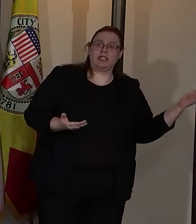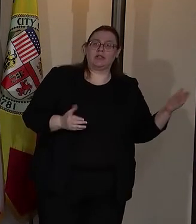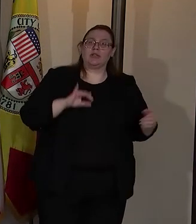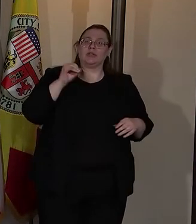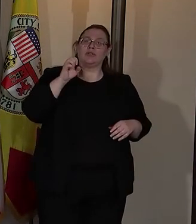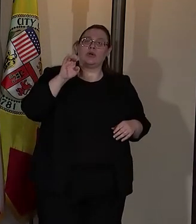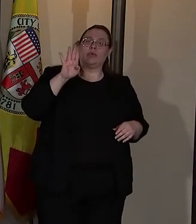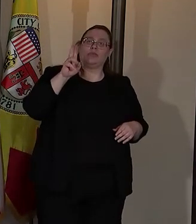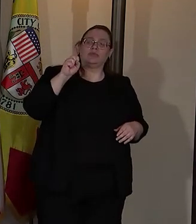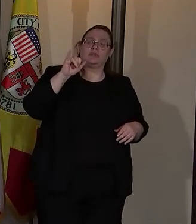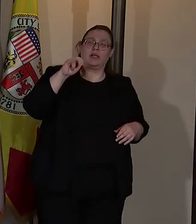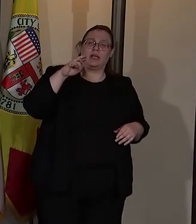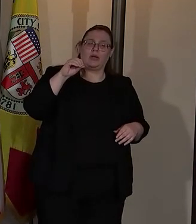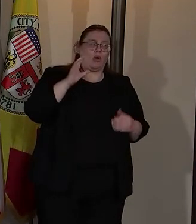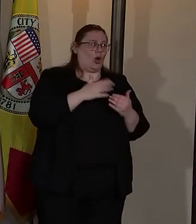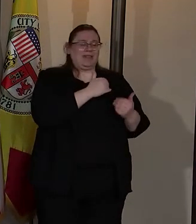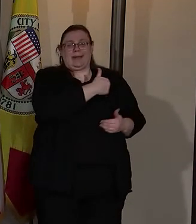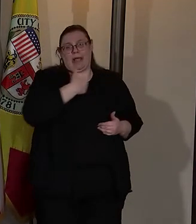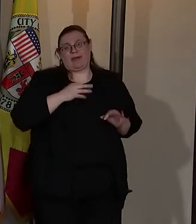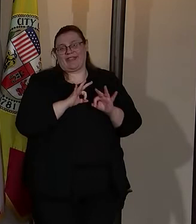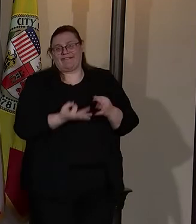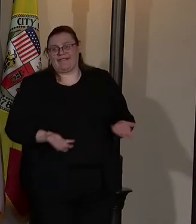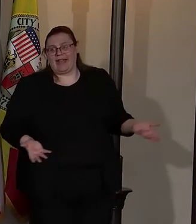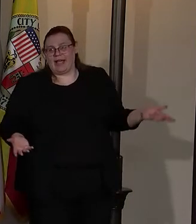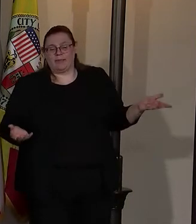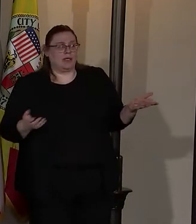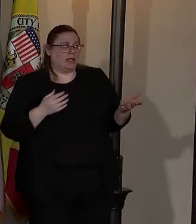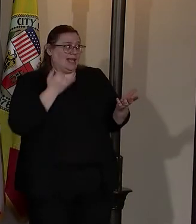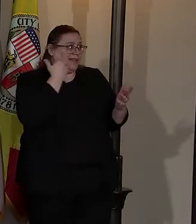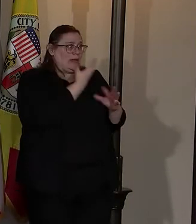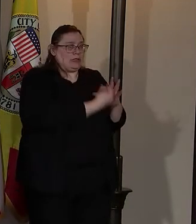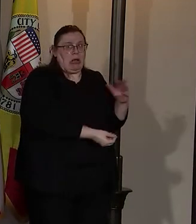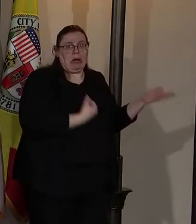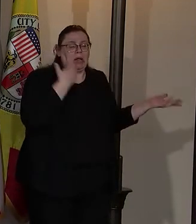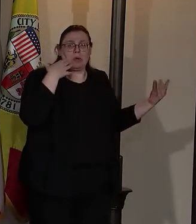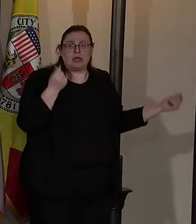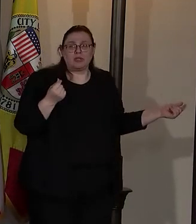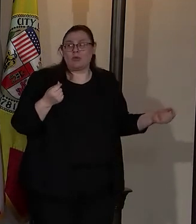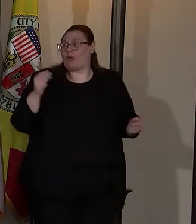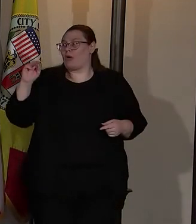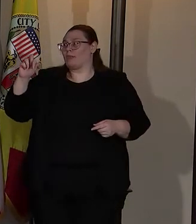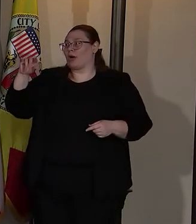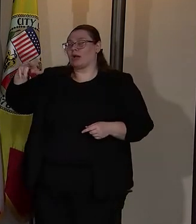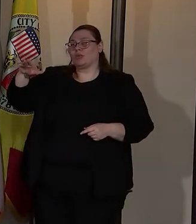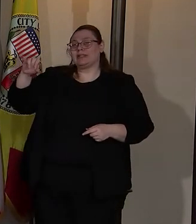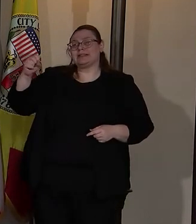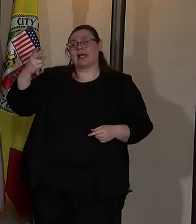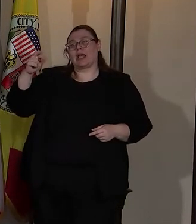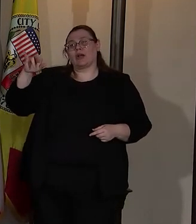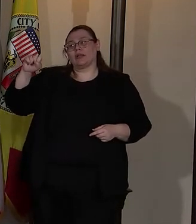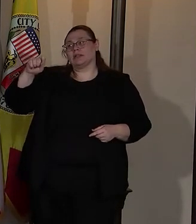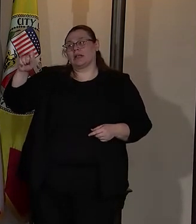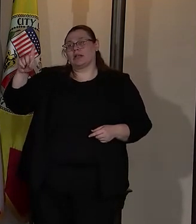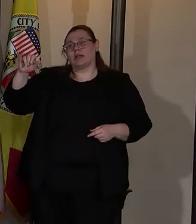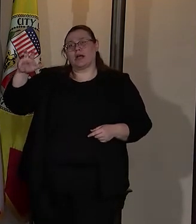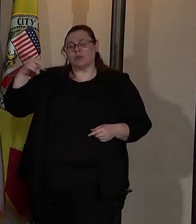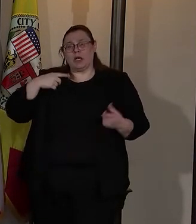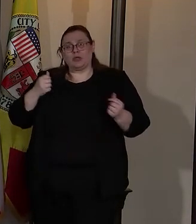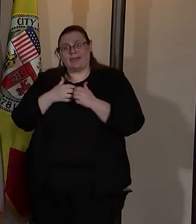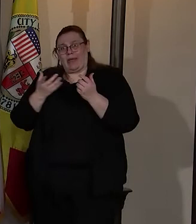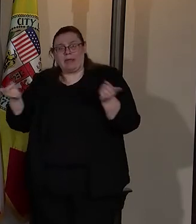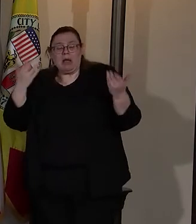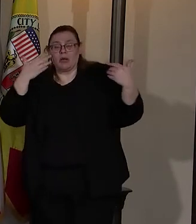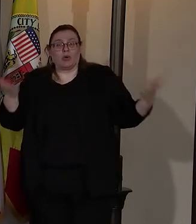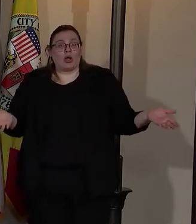Joe Buscaino's practically a member of the family. I don't know what I would do without him, without Marquise Harris-Dawson. But there is a group